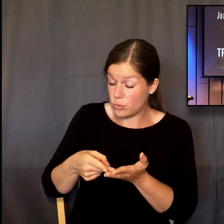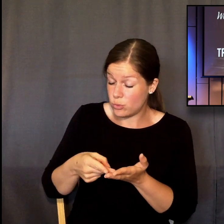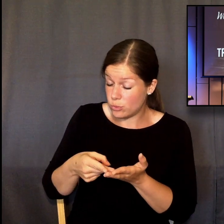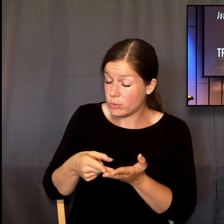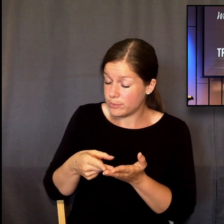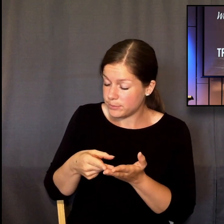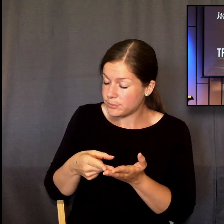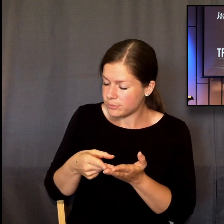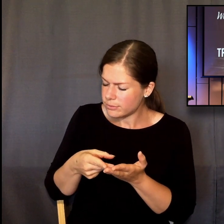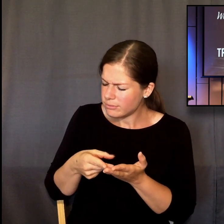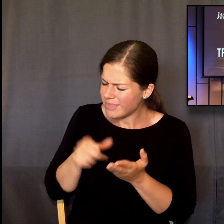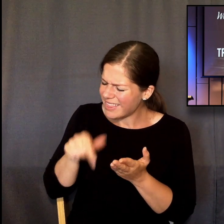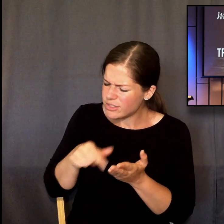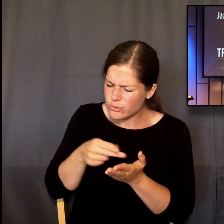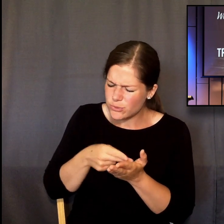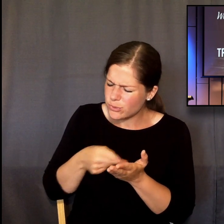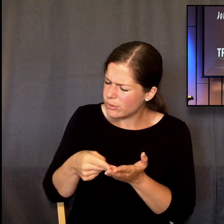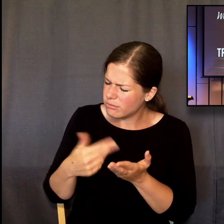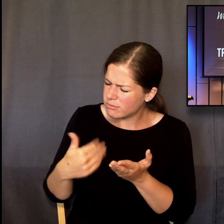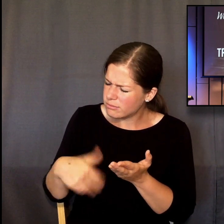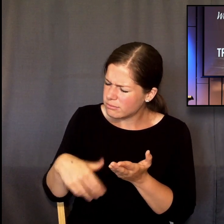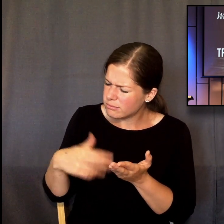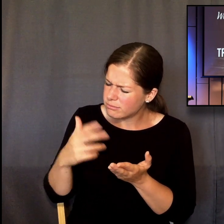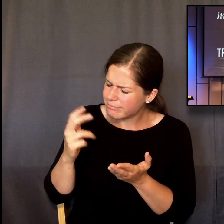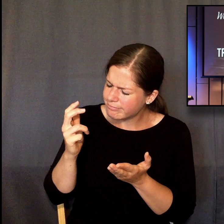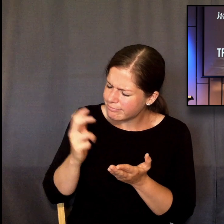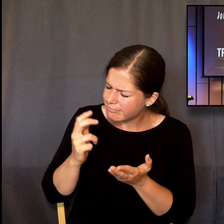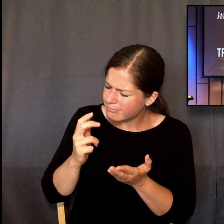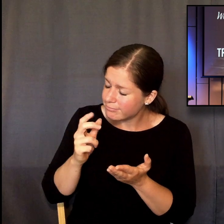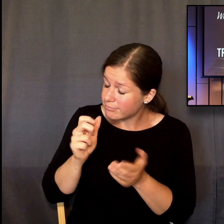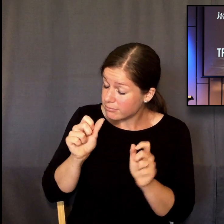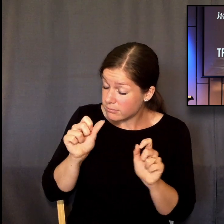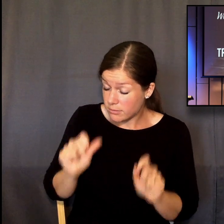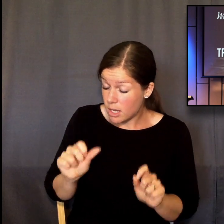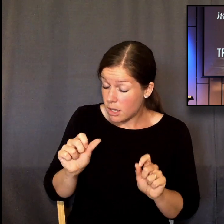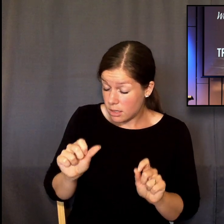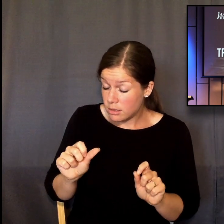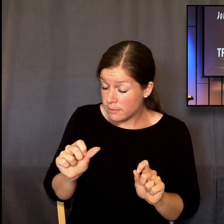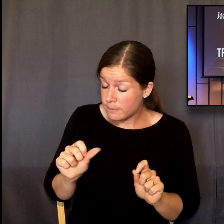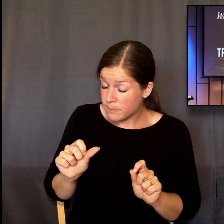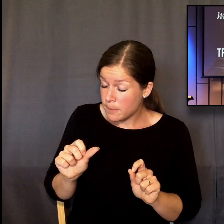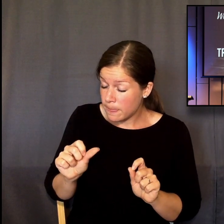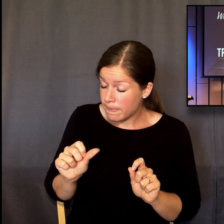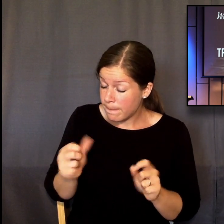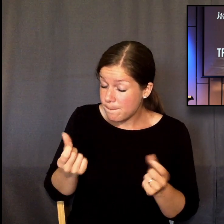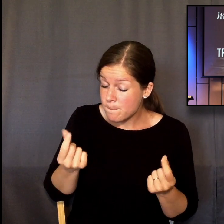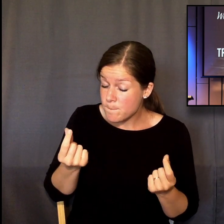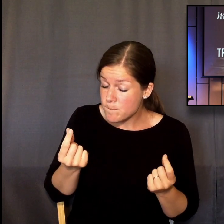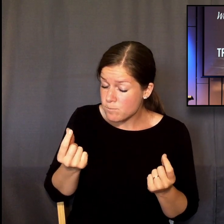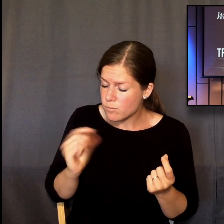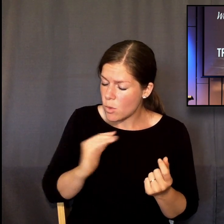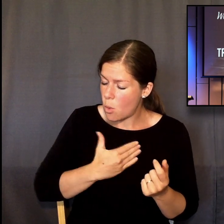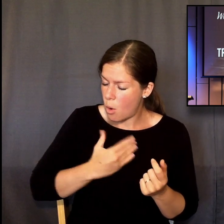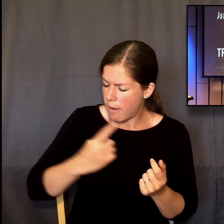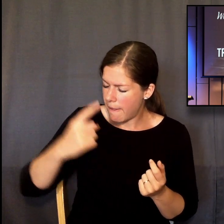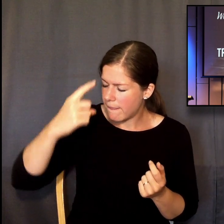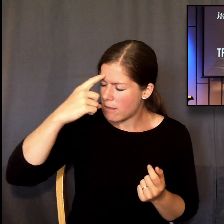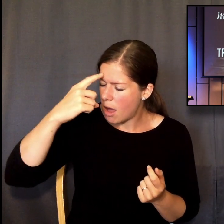truth, how this truth can, can deeply and richly guide our thoughts and